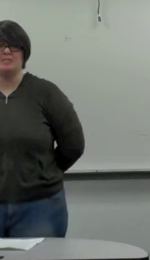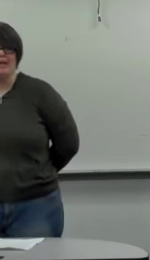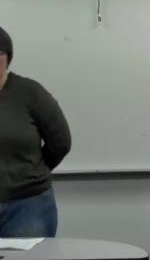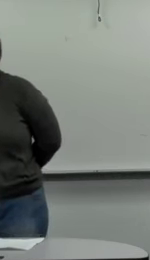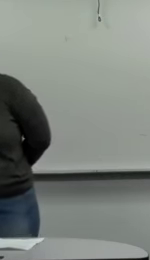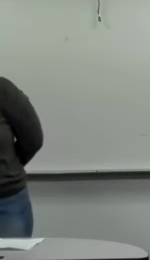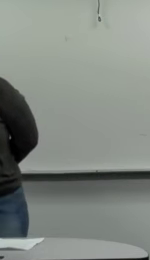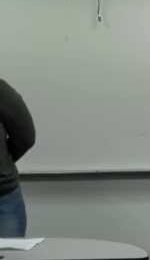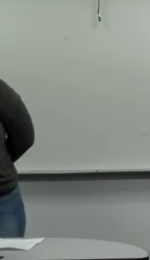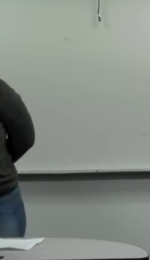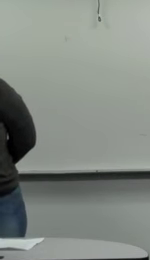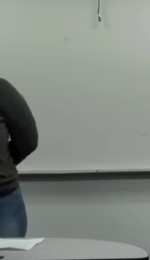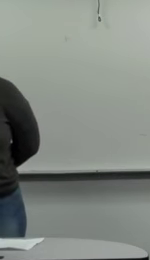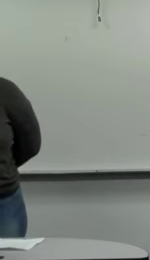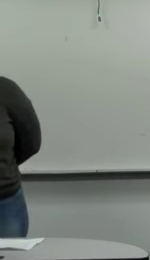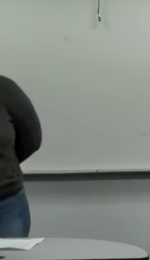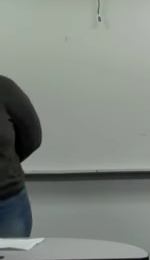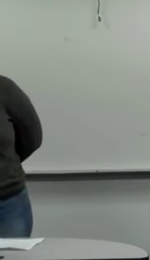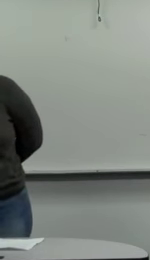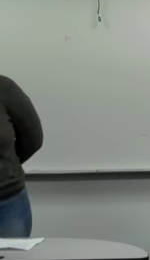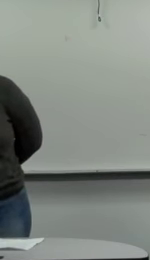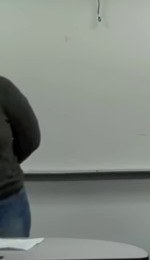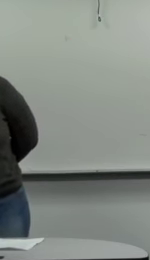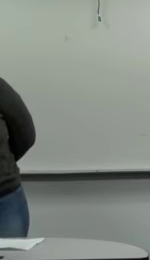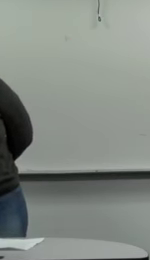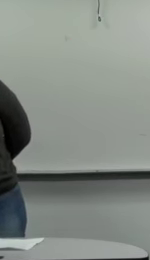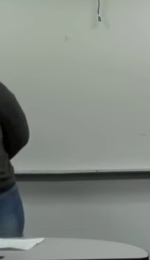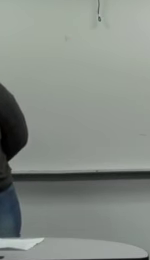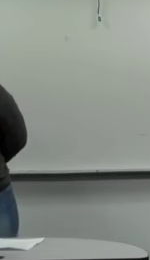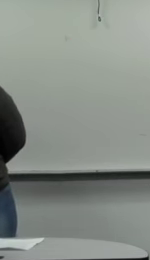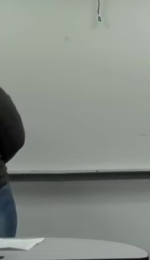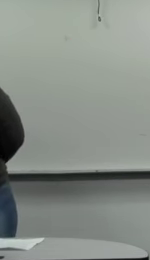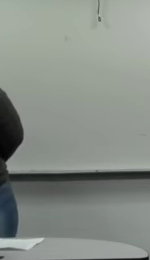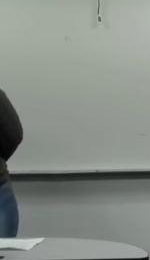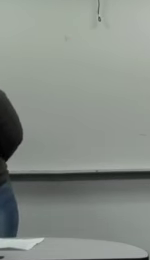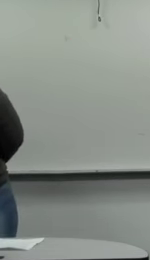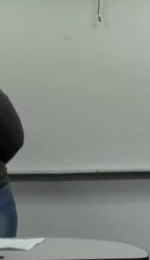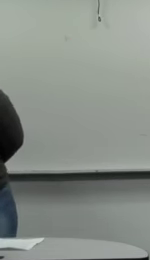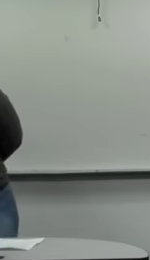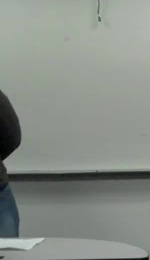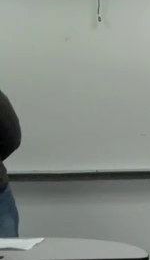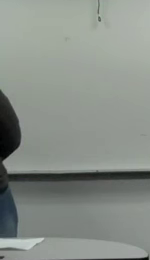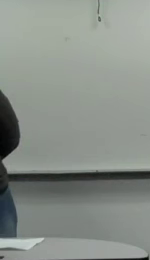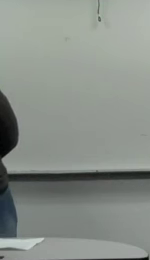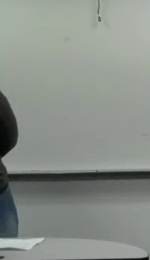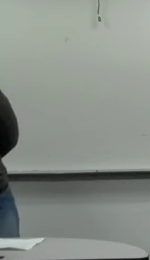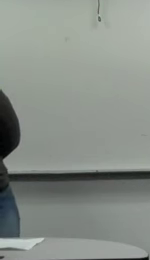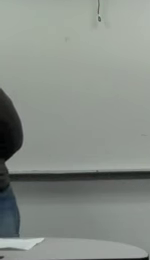toxoplasm is happy. He or she is inside the cat of his or her dreams.